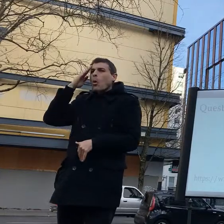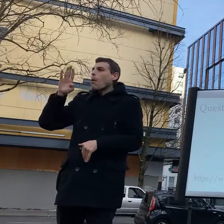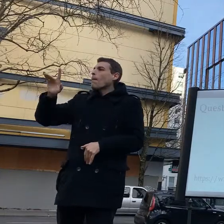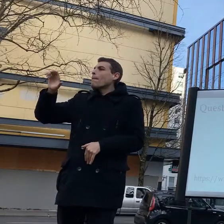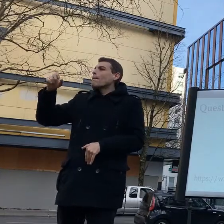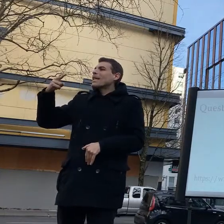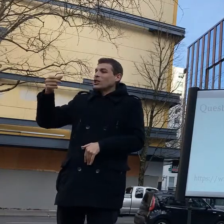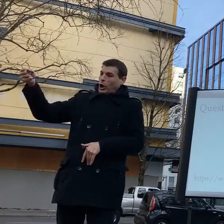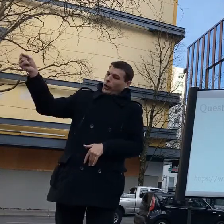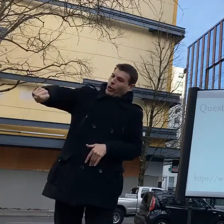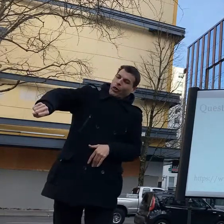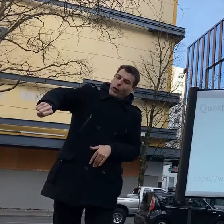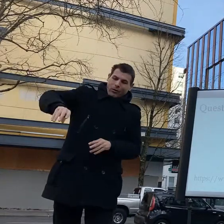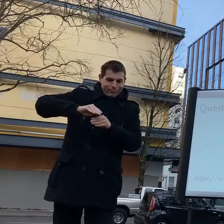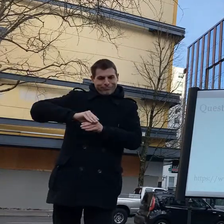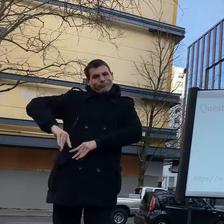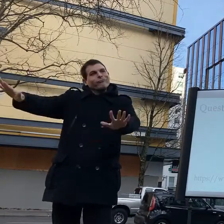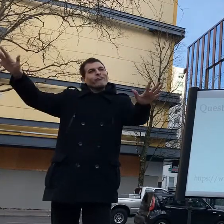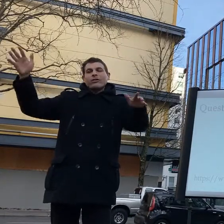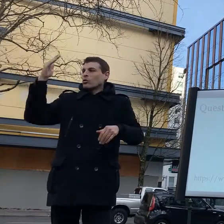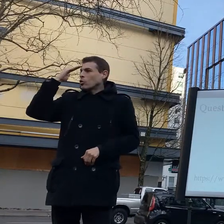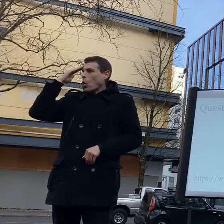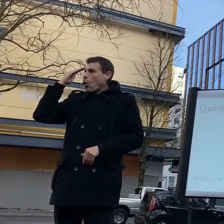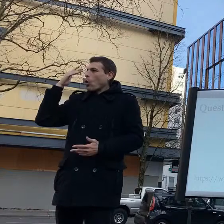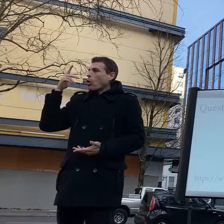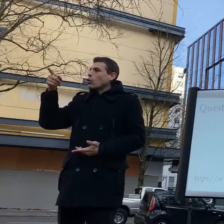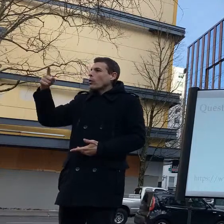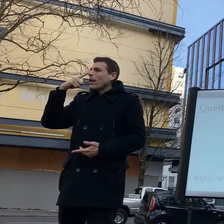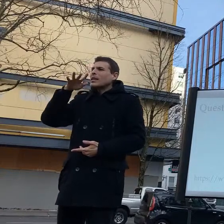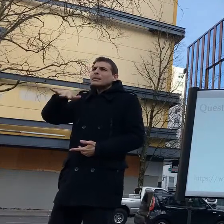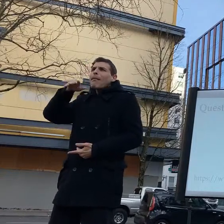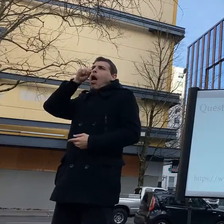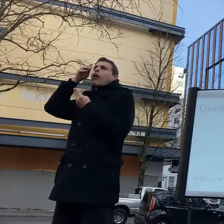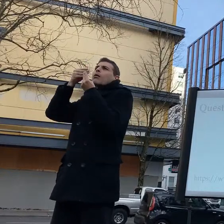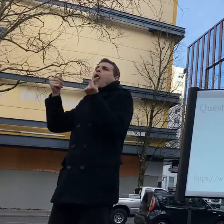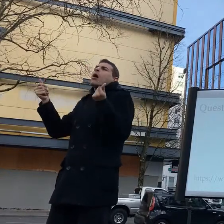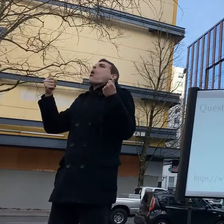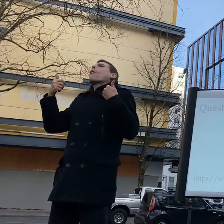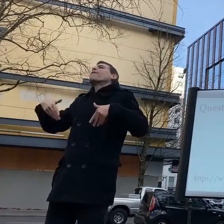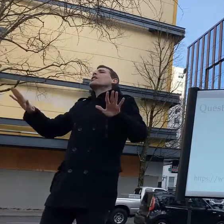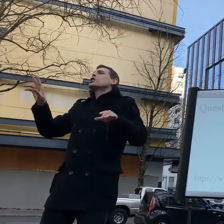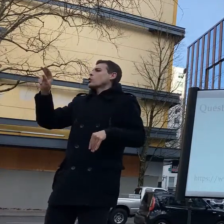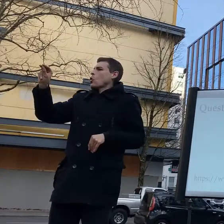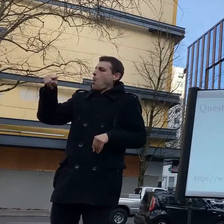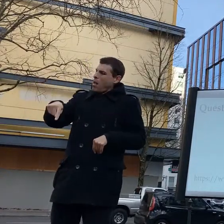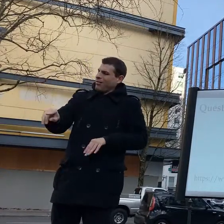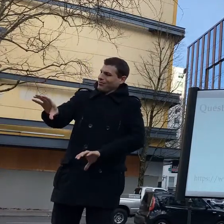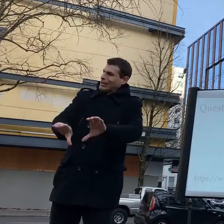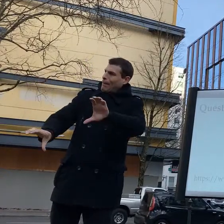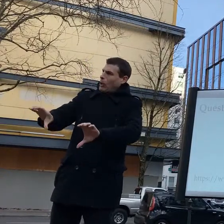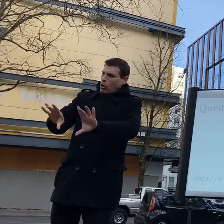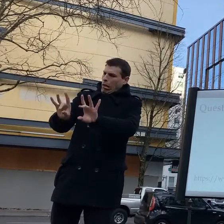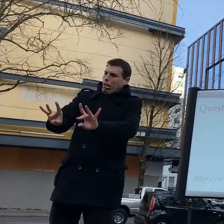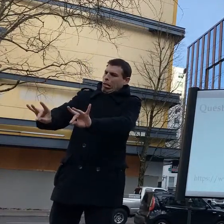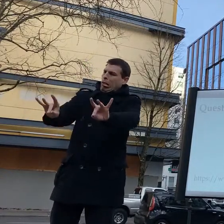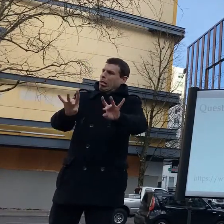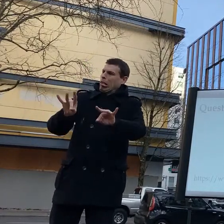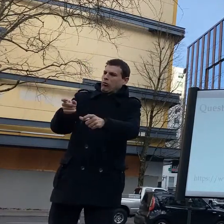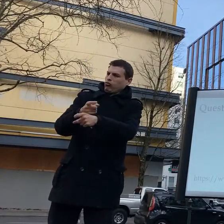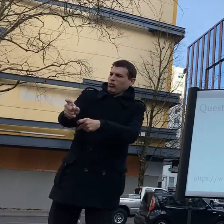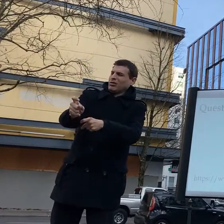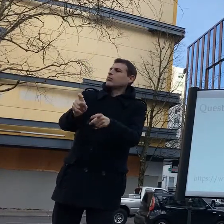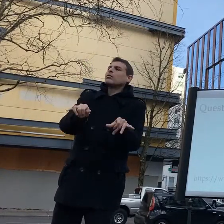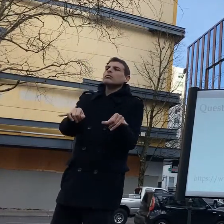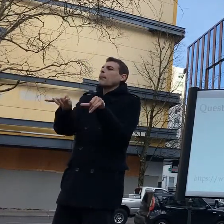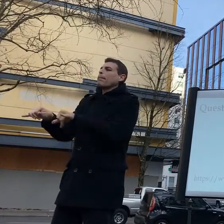body um and there is so there's a paper that's uh i have the uh it's linked to in the